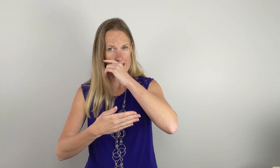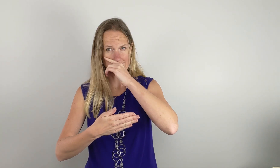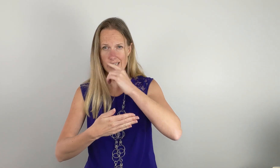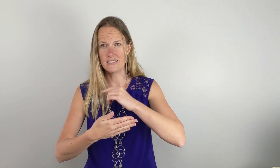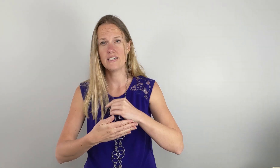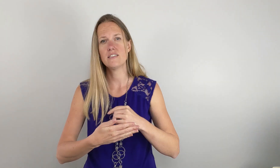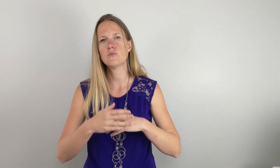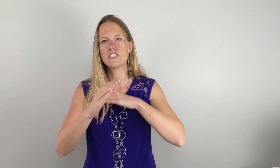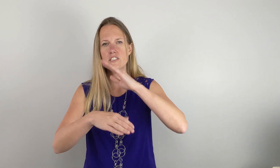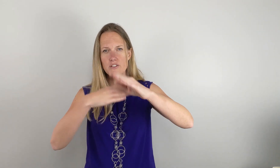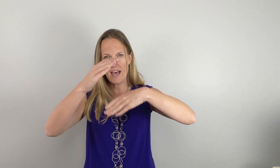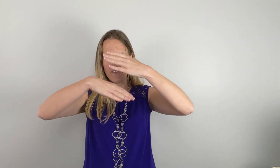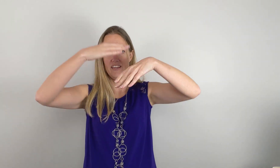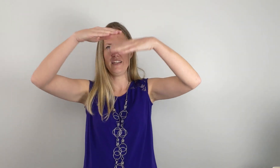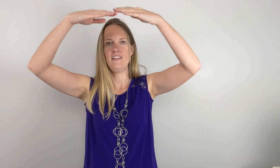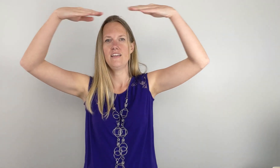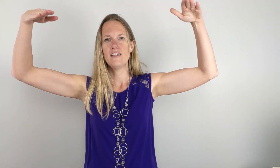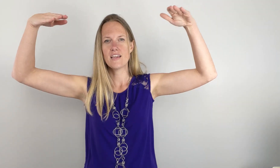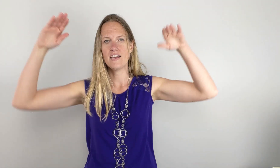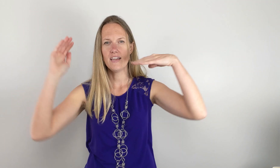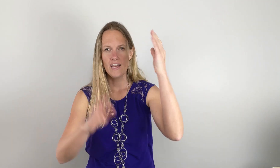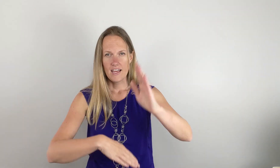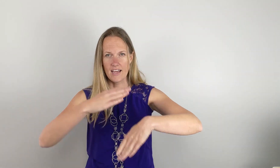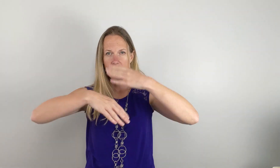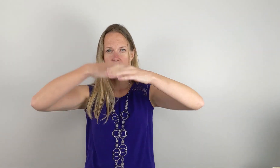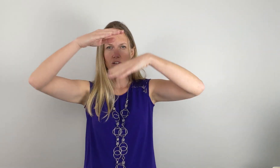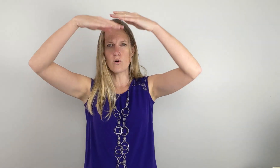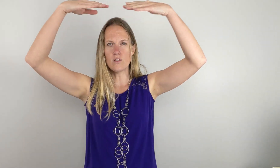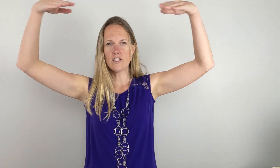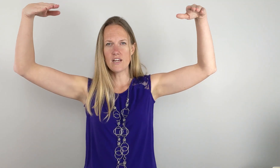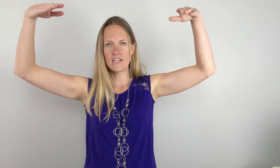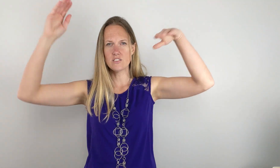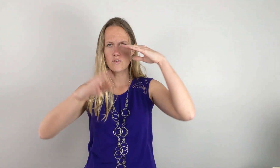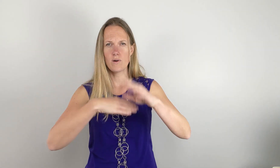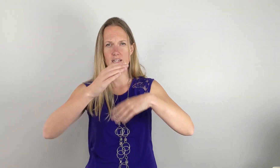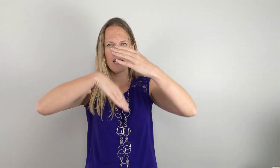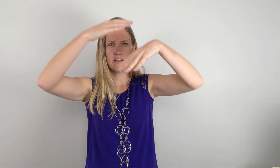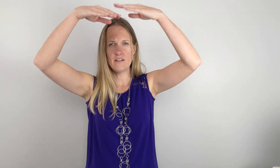a lot of signs in here. So we're just going to do heaven. Okay heaven rolling your hands over one another.